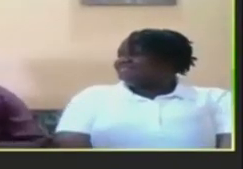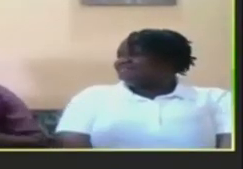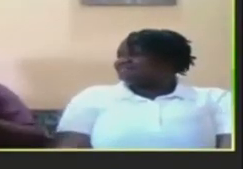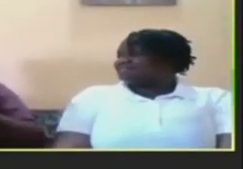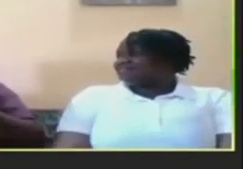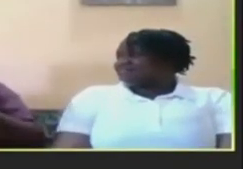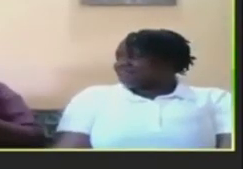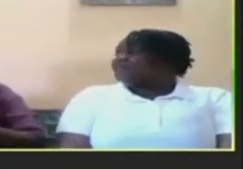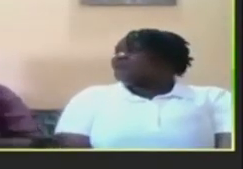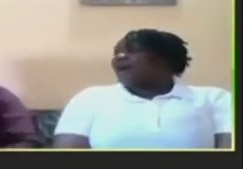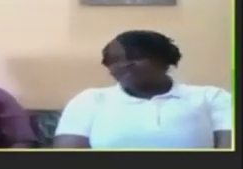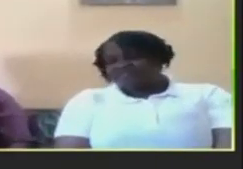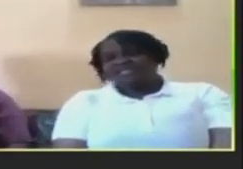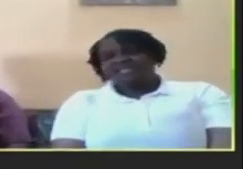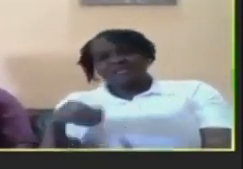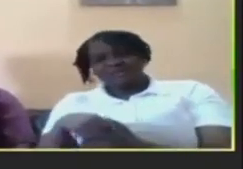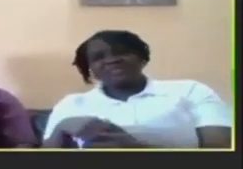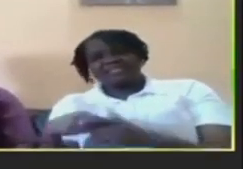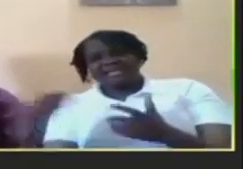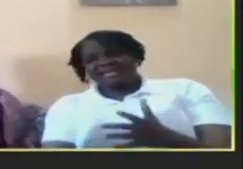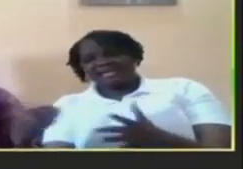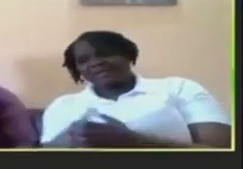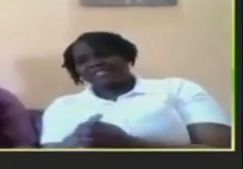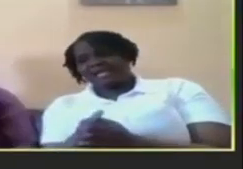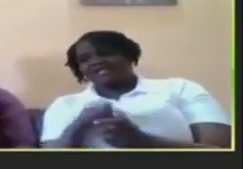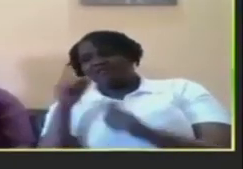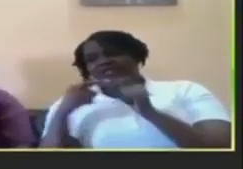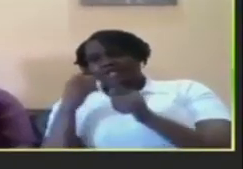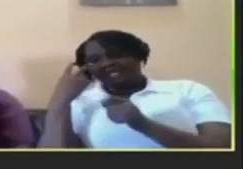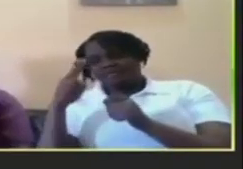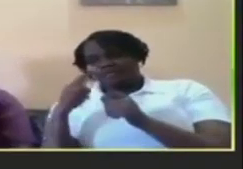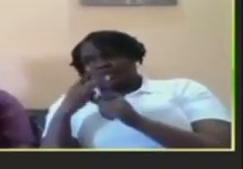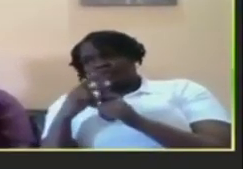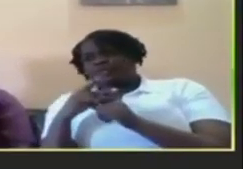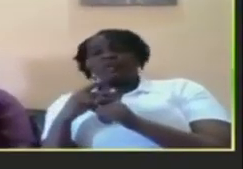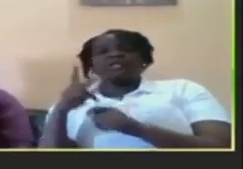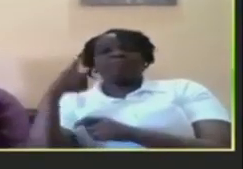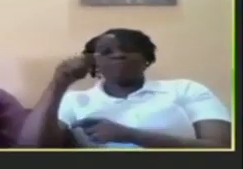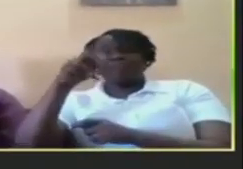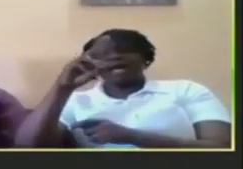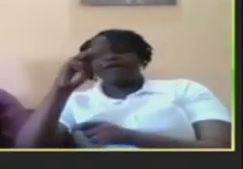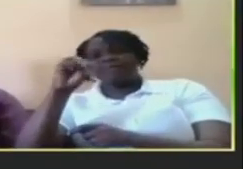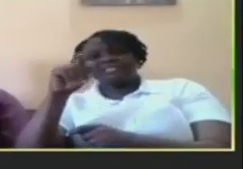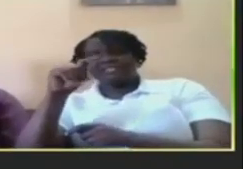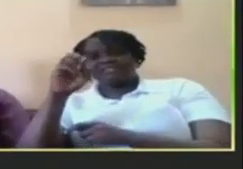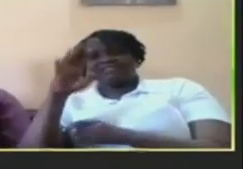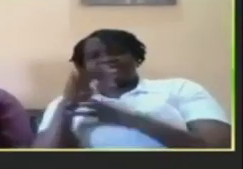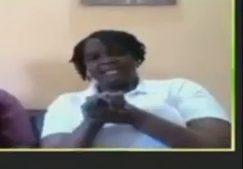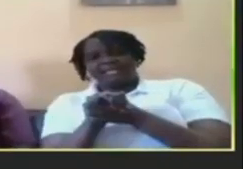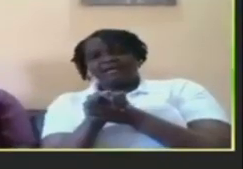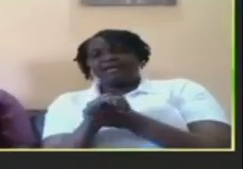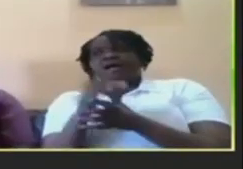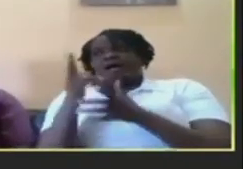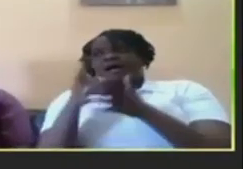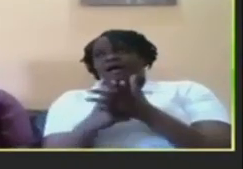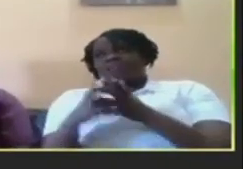you have to include the sign language and if you look at what you call the parameters of signing um the